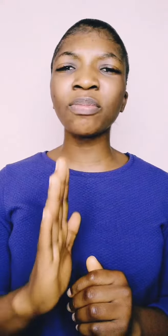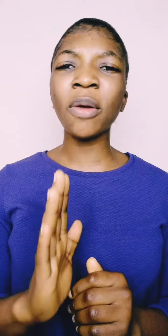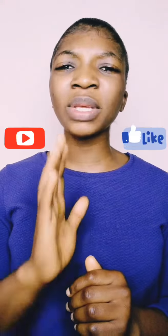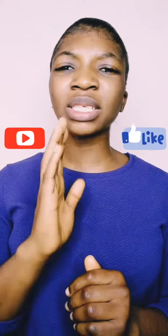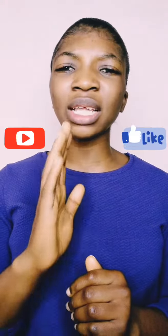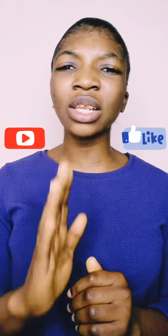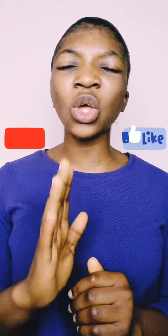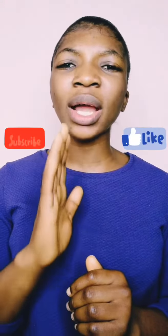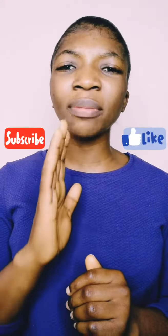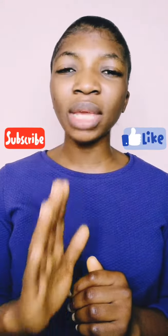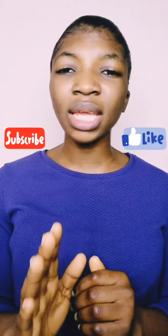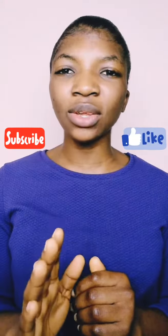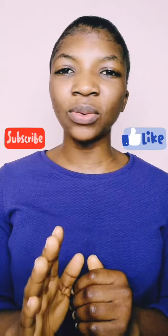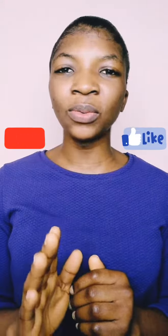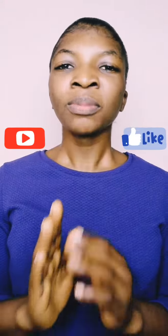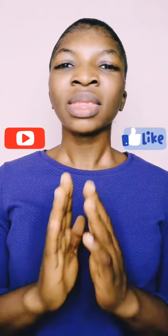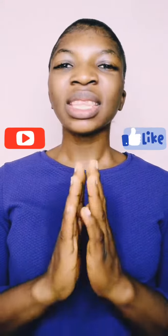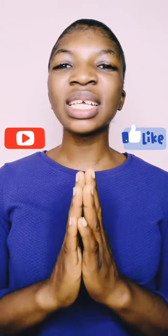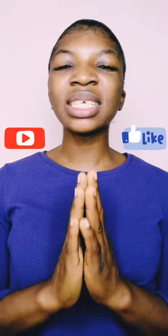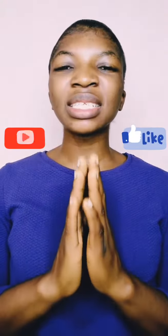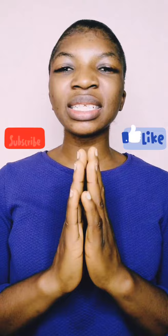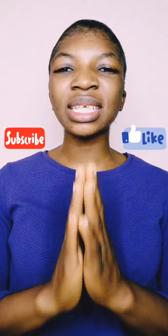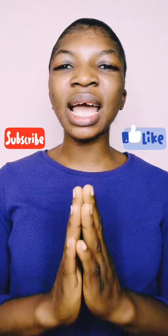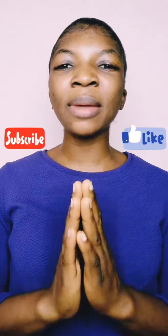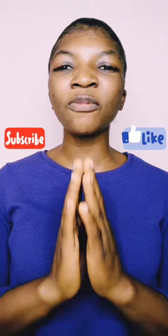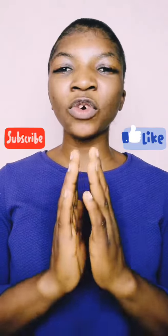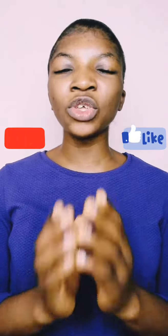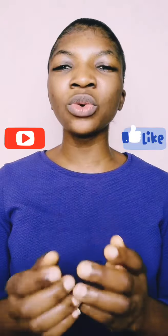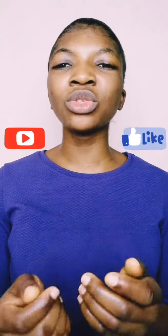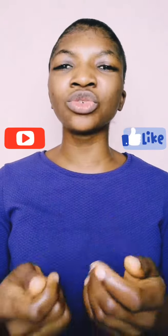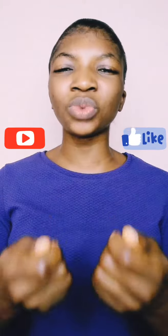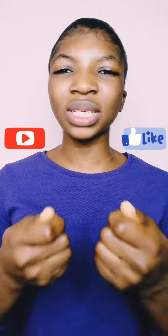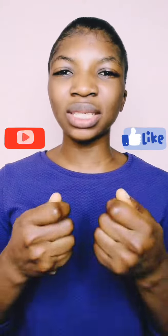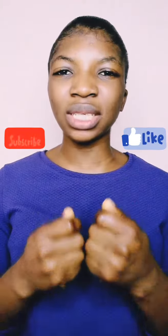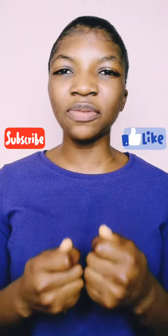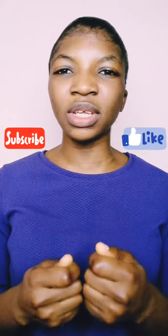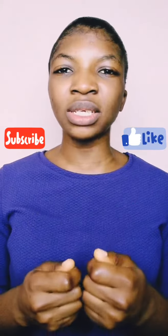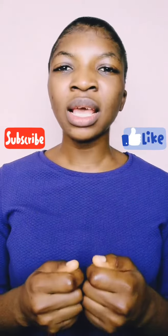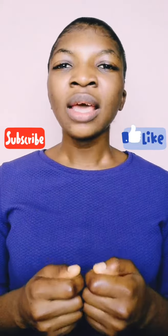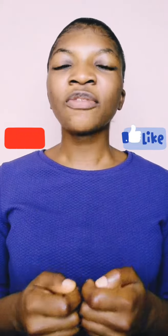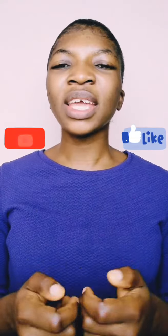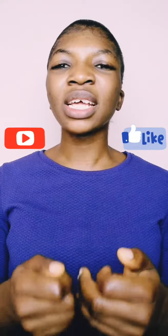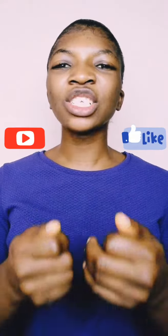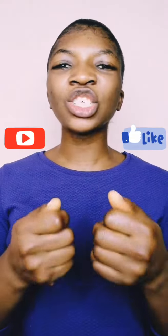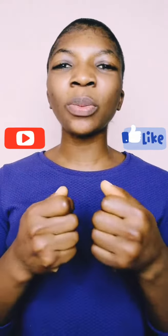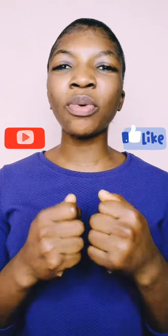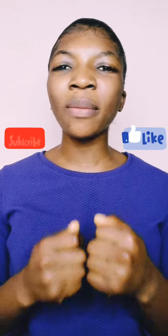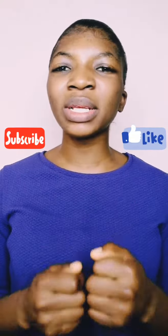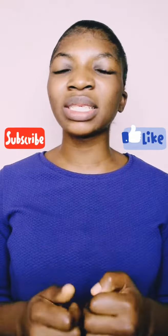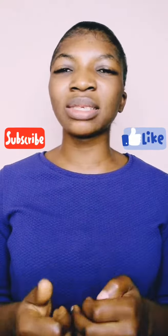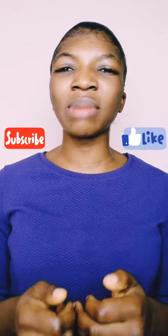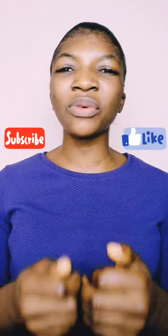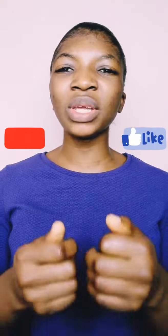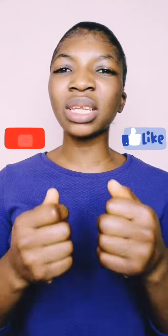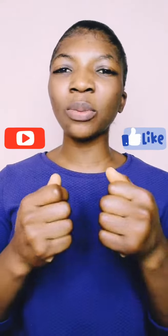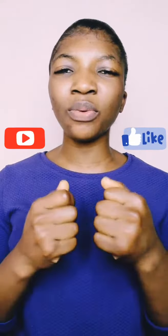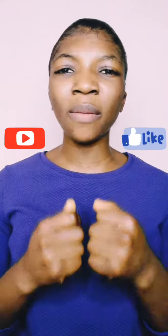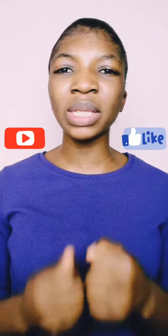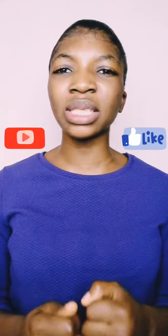promise the Lord made you, this is the time for you to receive it. Financial promises, marital promises,